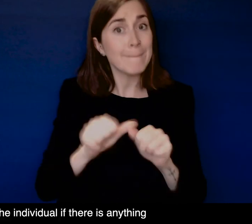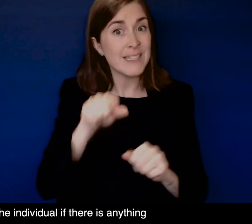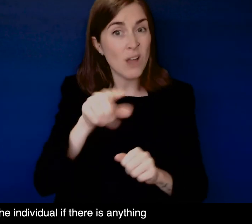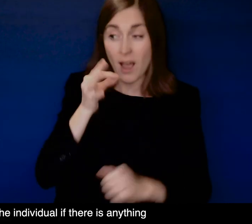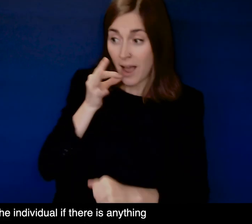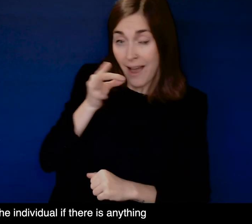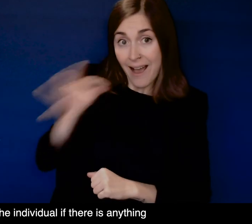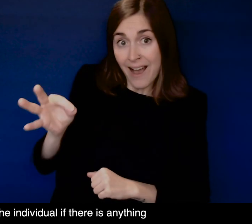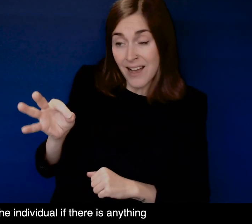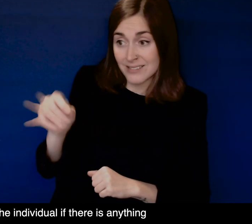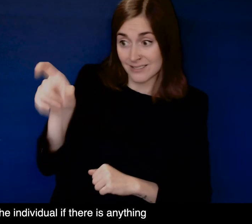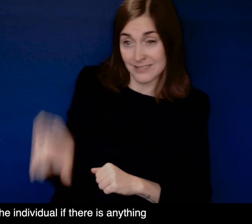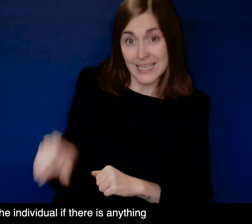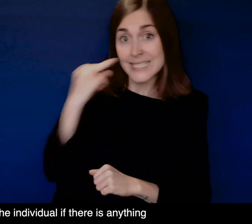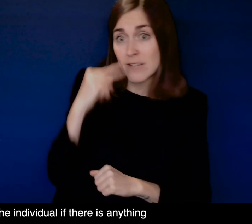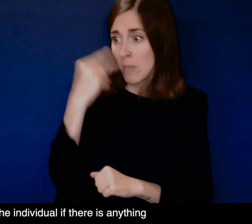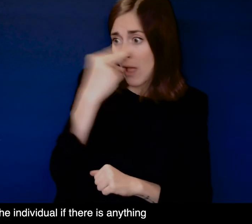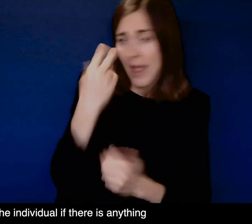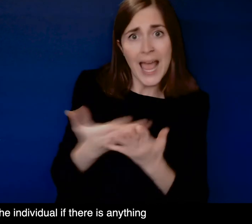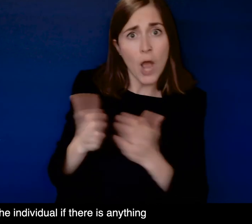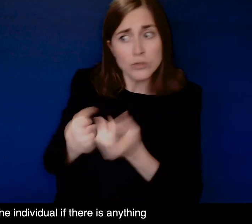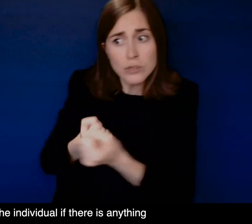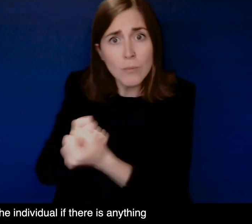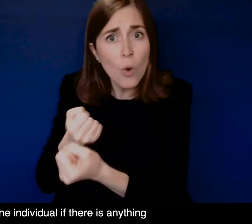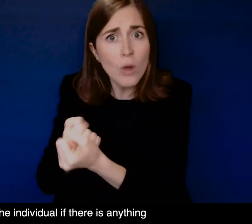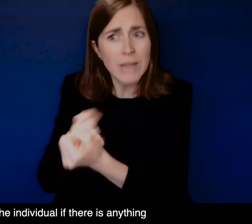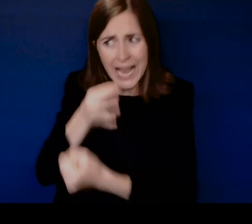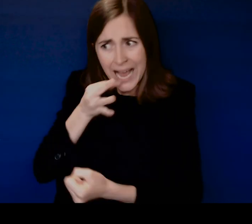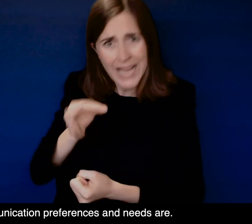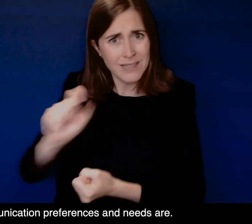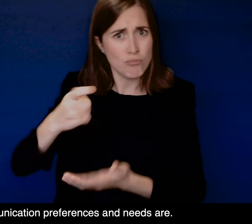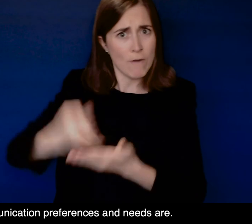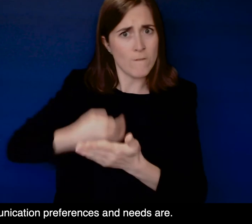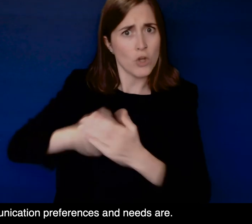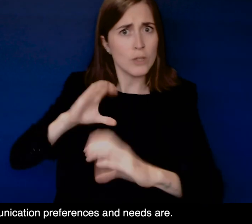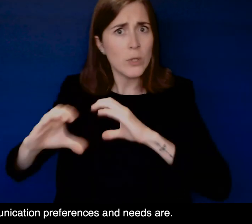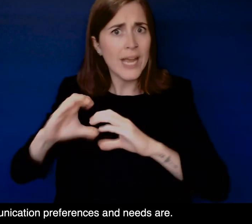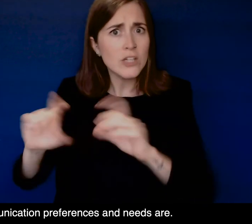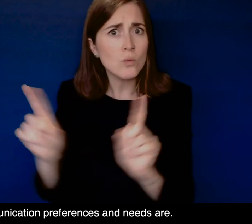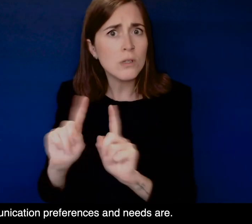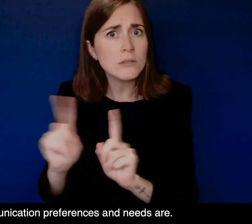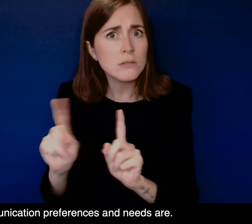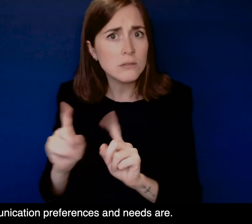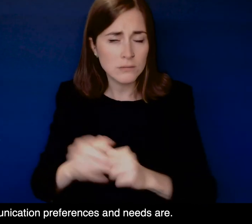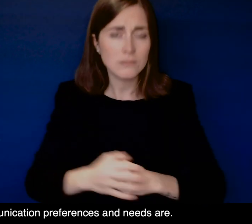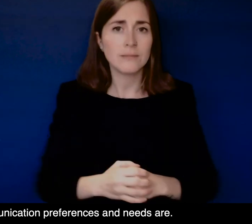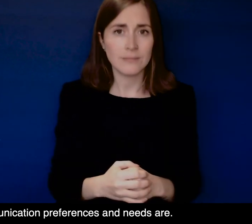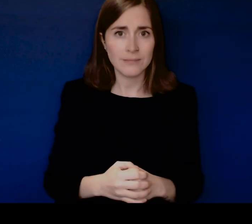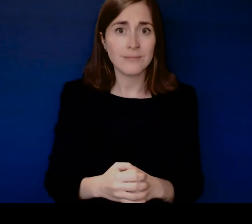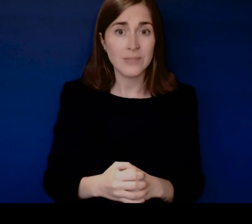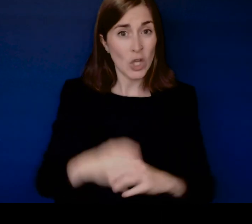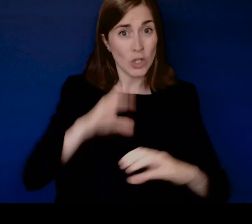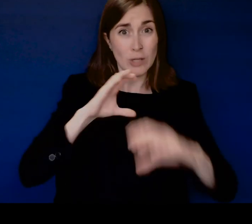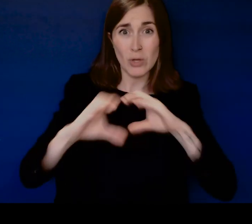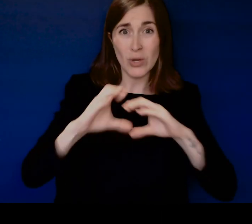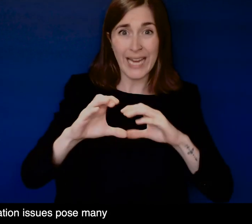Always check with the individual if there is anything you can do to support communication And ask what their communication preferences and needs are